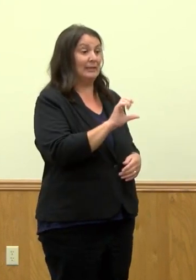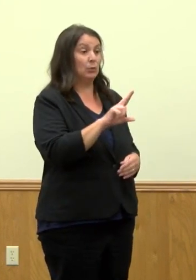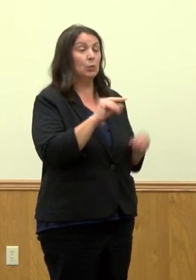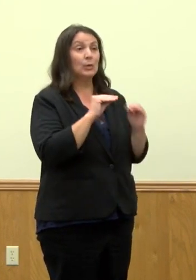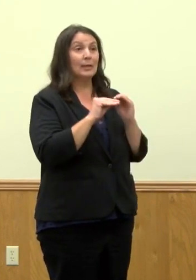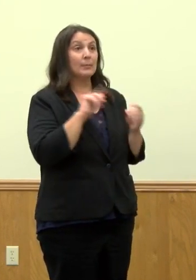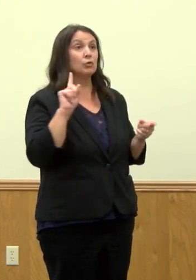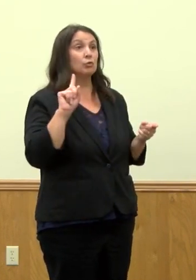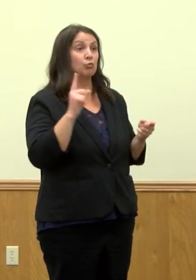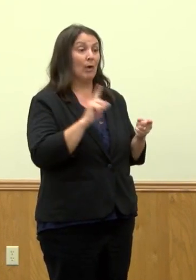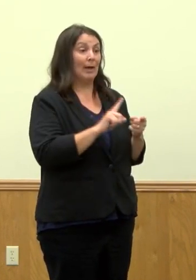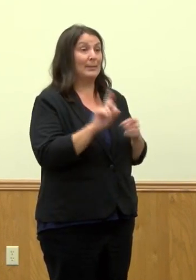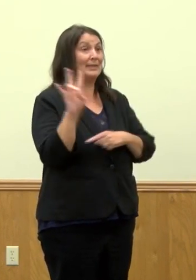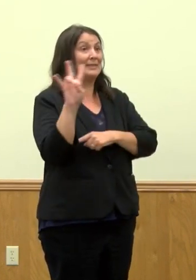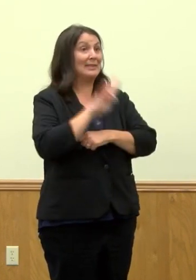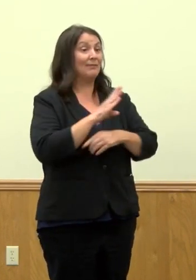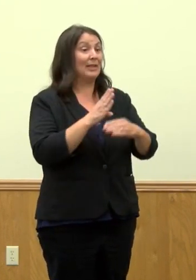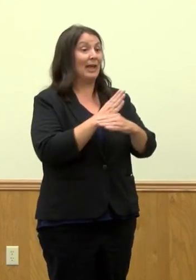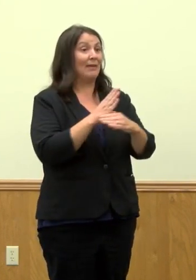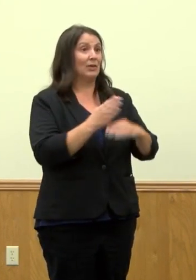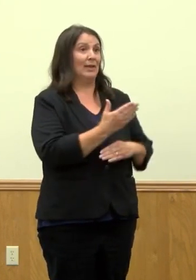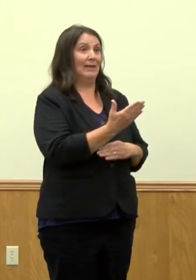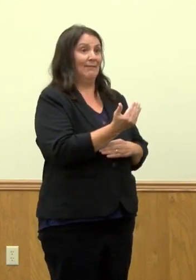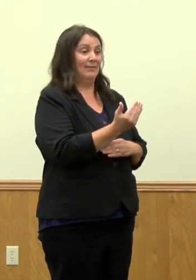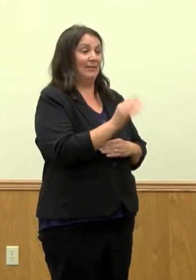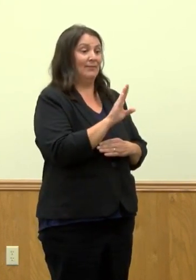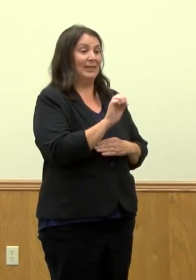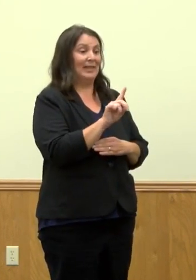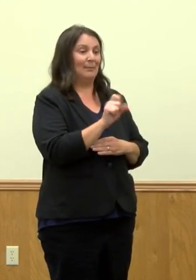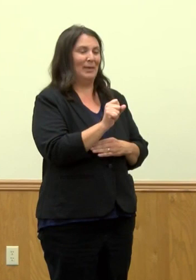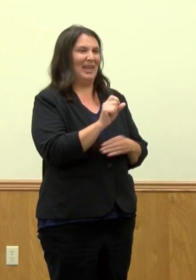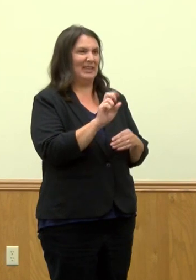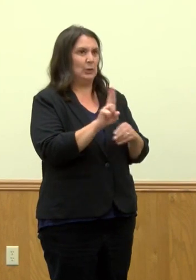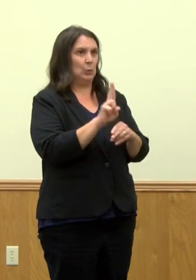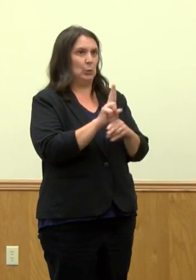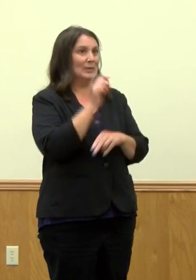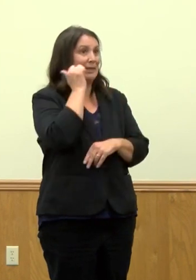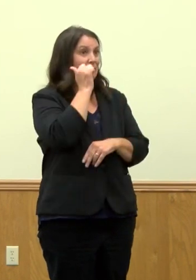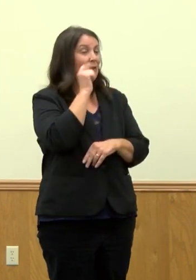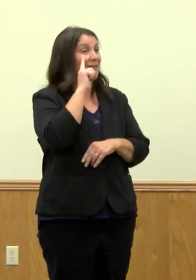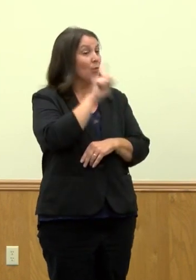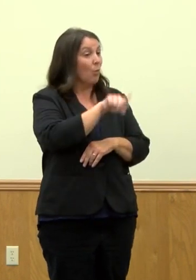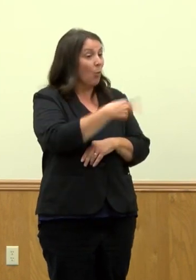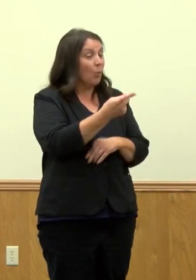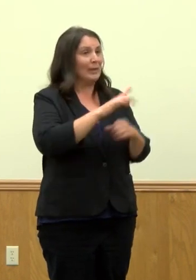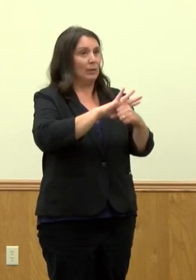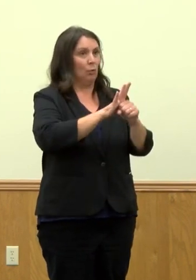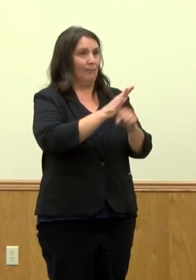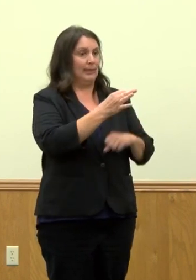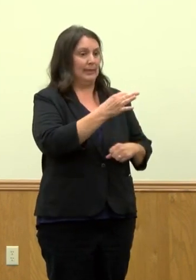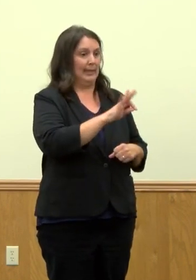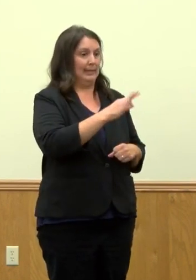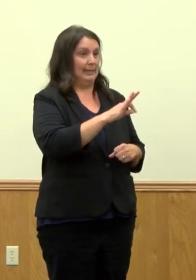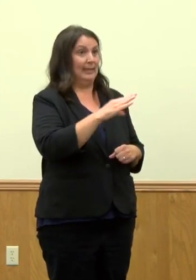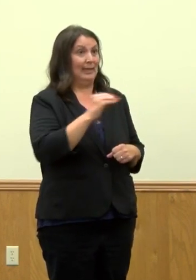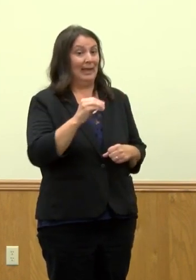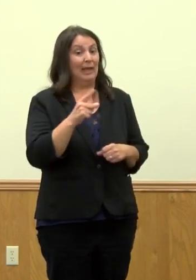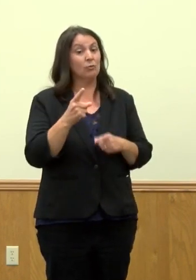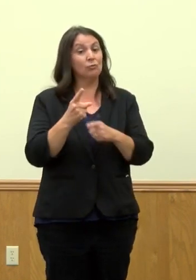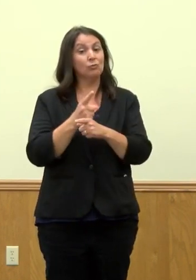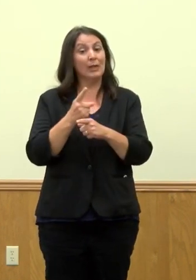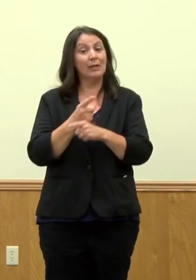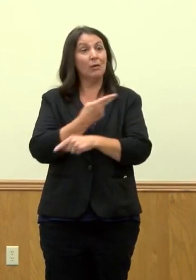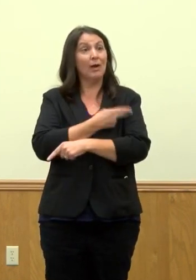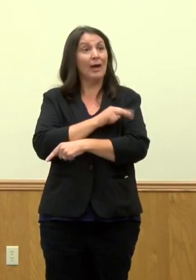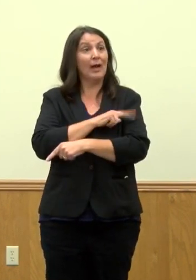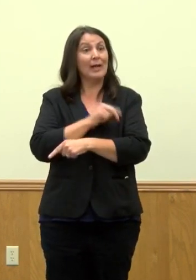drop with a seven-day average now at 15 beds in use daily for just COVID-19, and our non-ICU